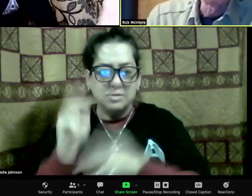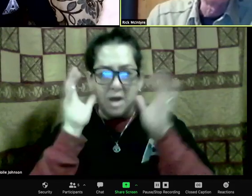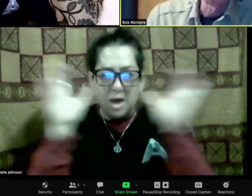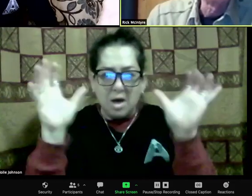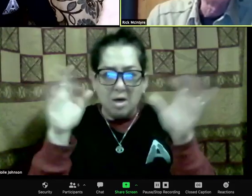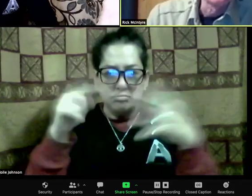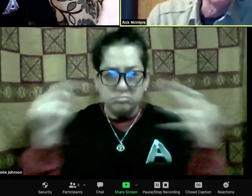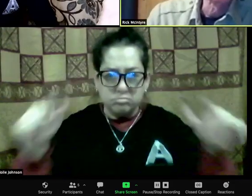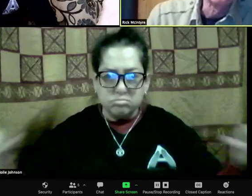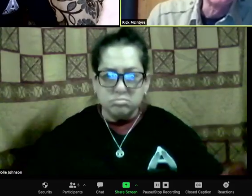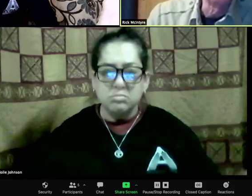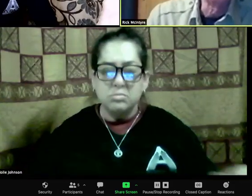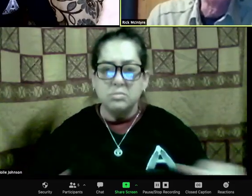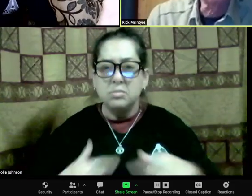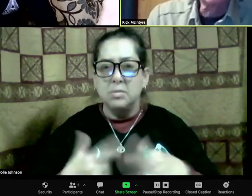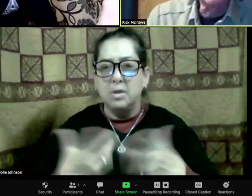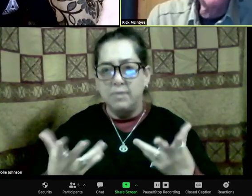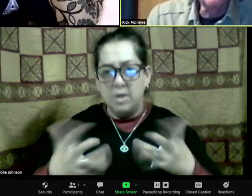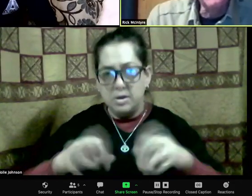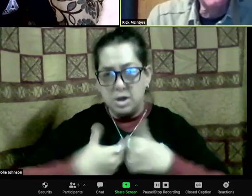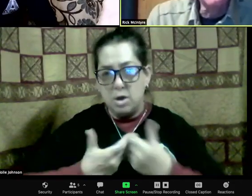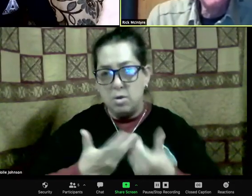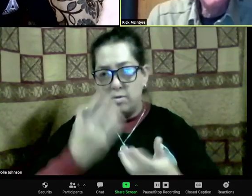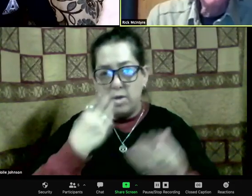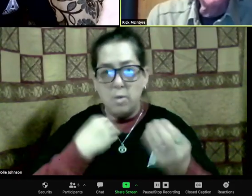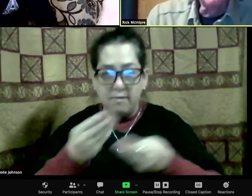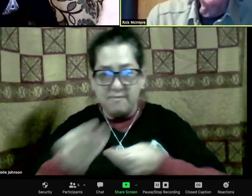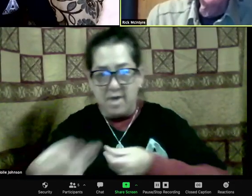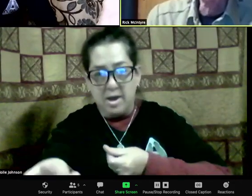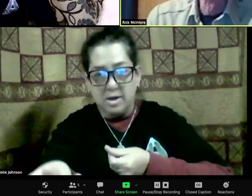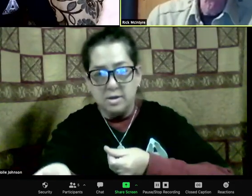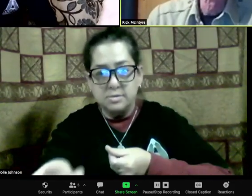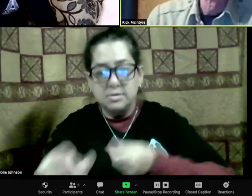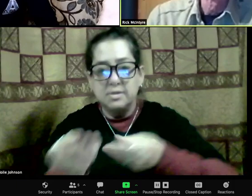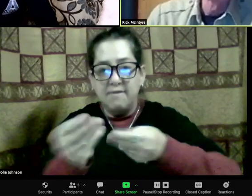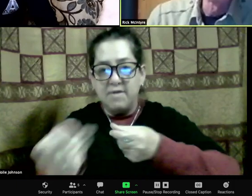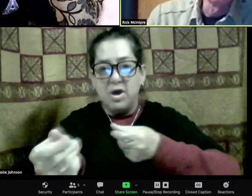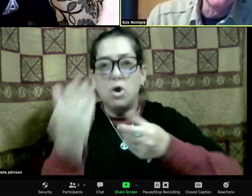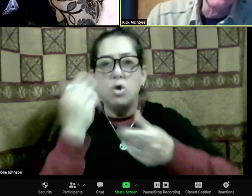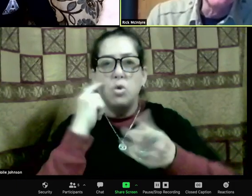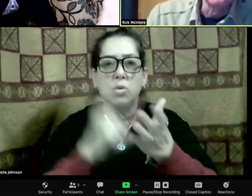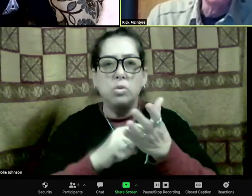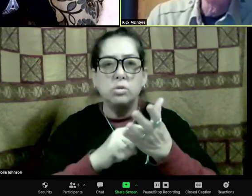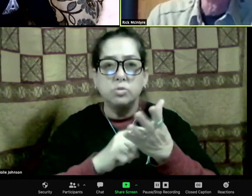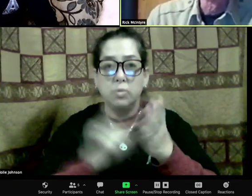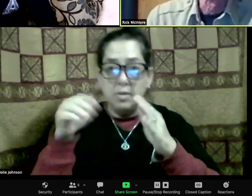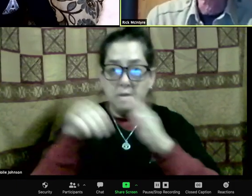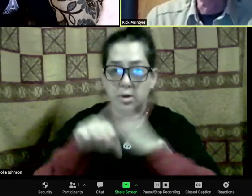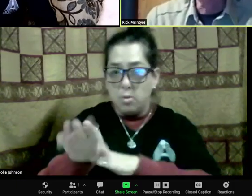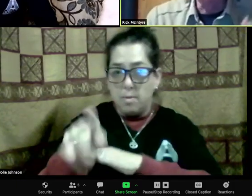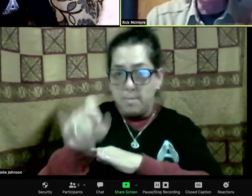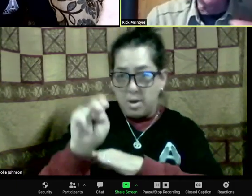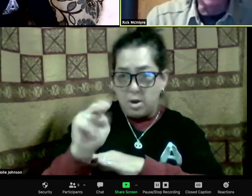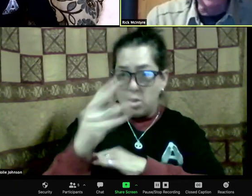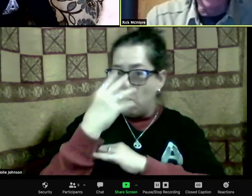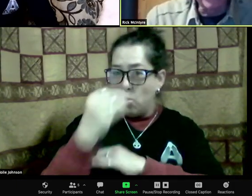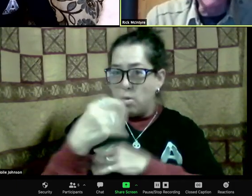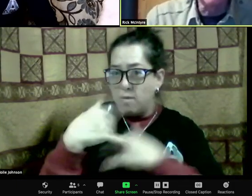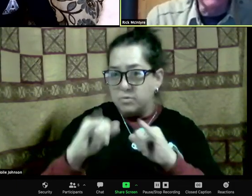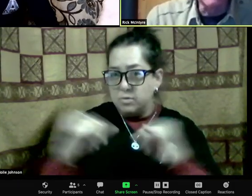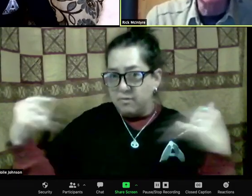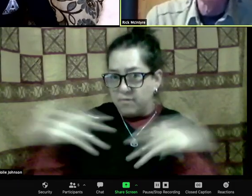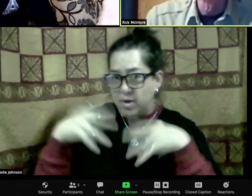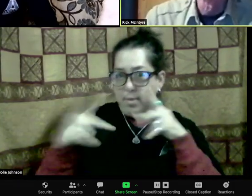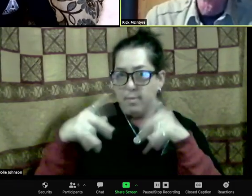bones, the elk bones, the skulls, things like that. They were left behind from when the Crystal Creek wolves were in there.